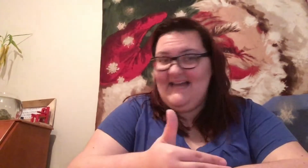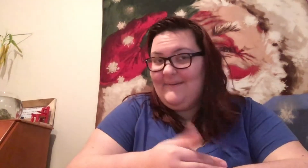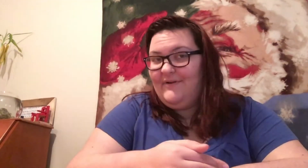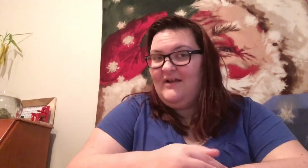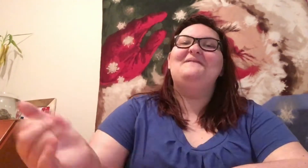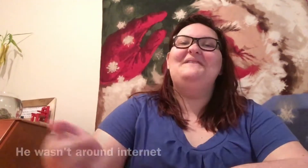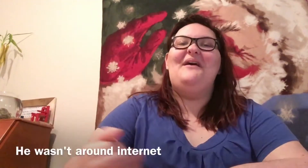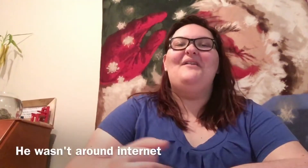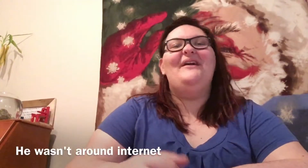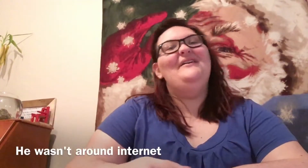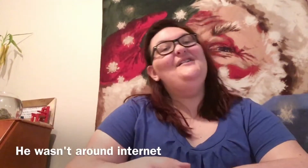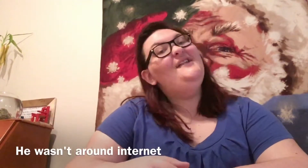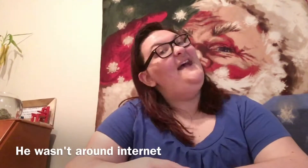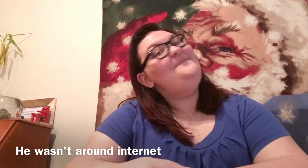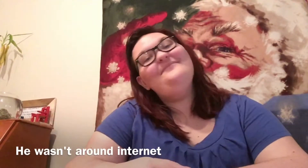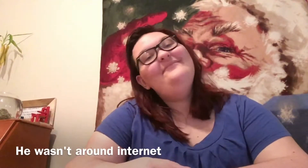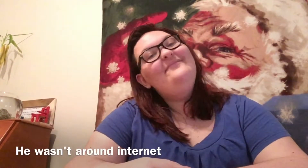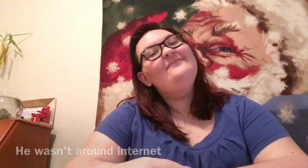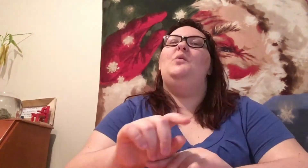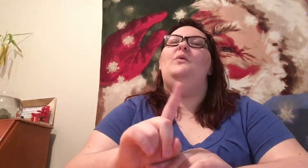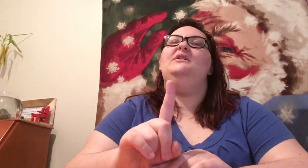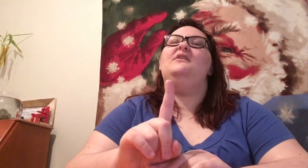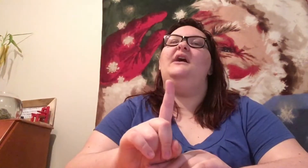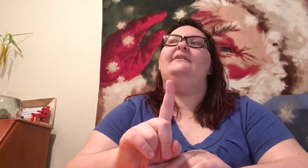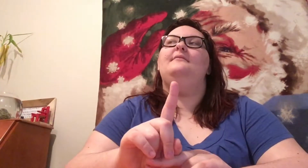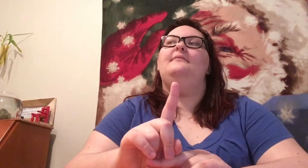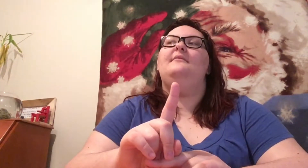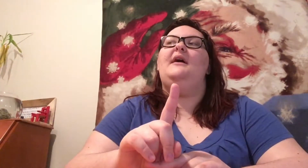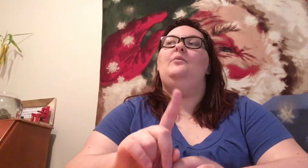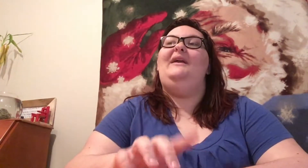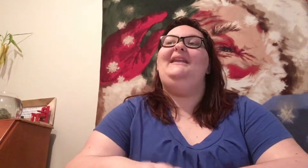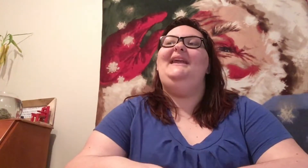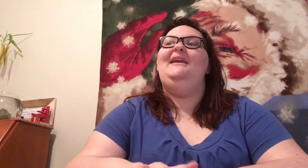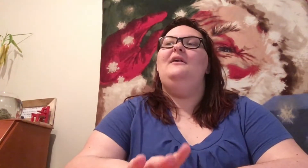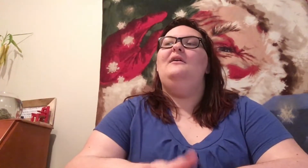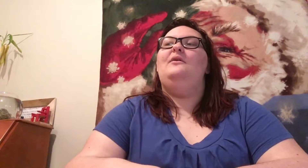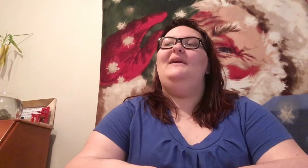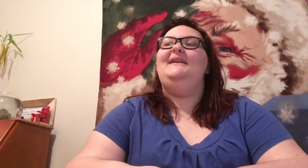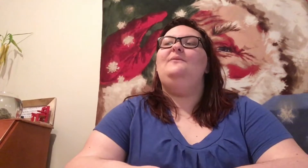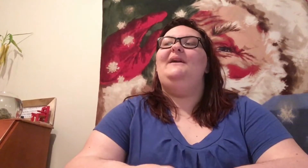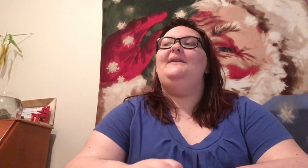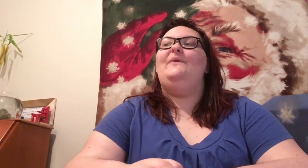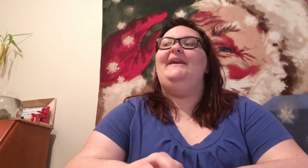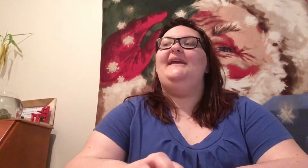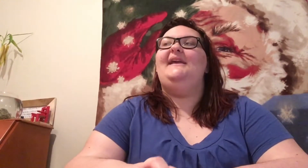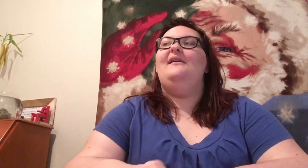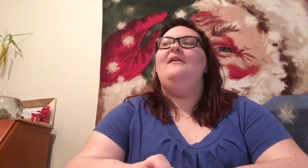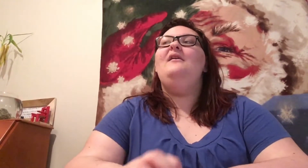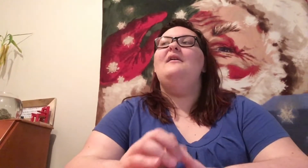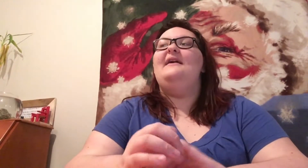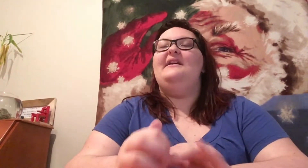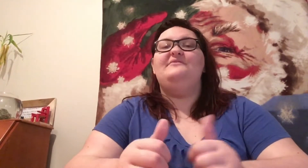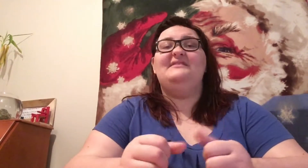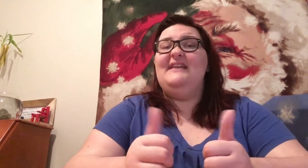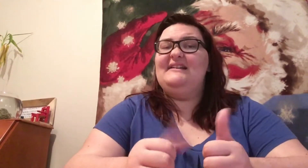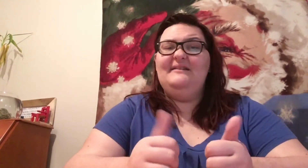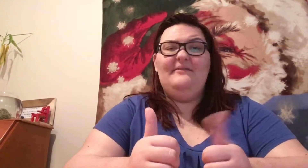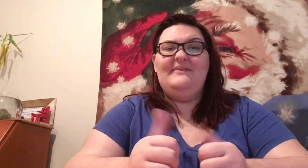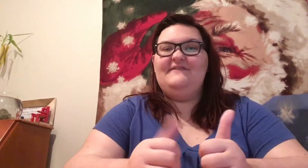snap. Hopefully not around the internet. 1 o'clock. I'm waiting, waiting, waiting, waiting. And I'm just texting my best